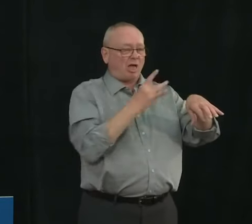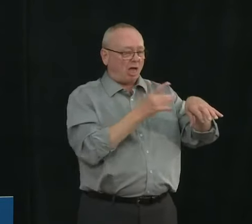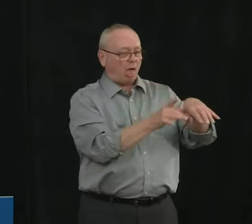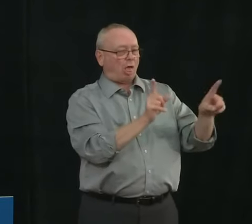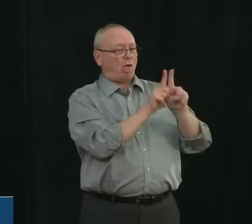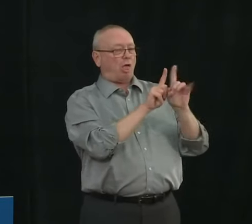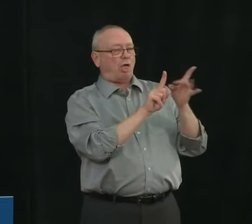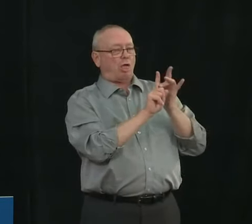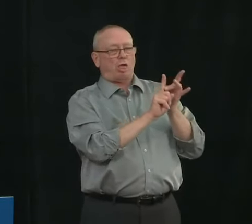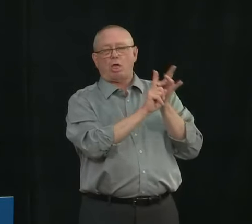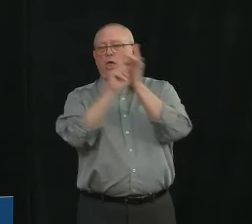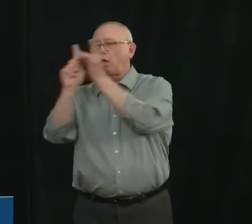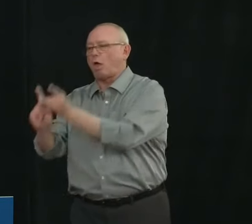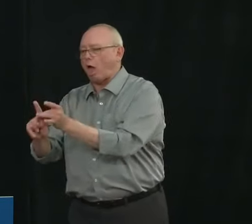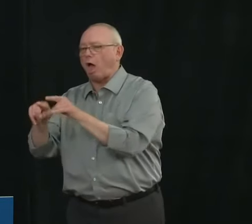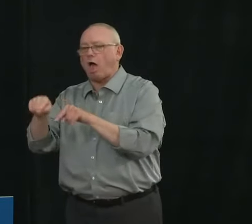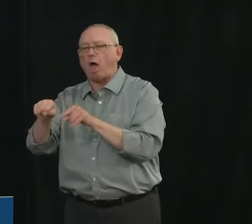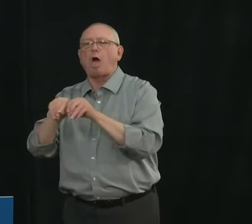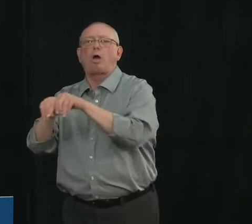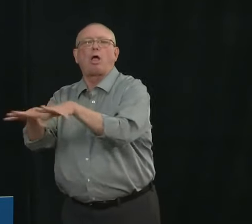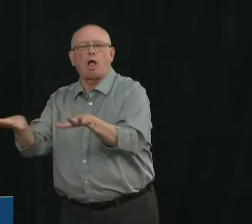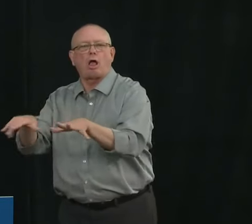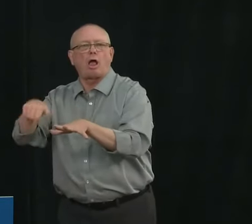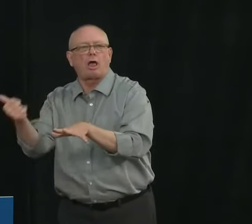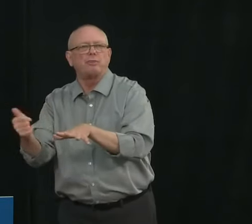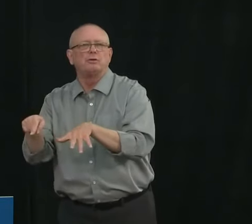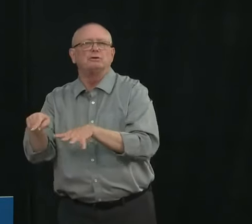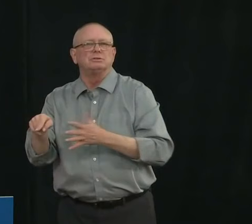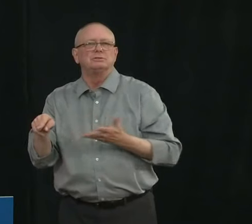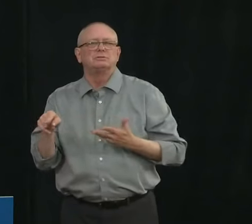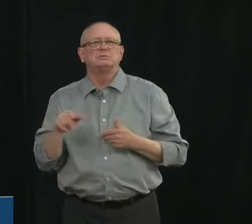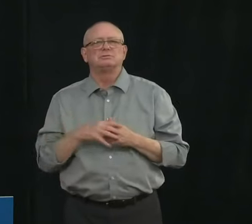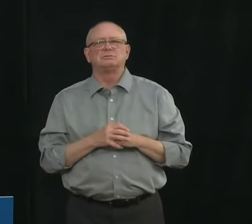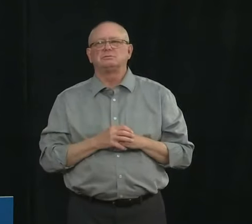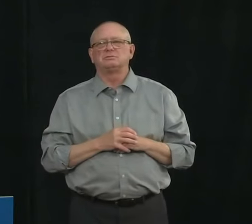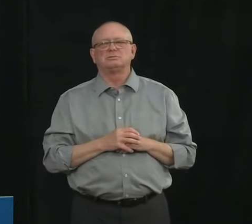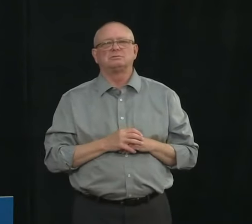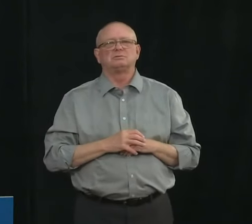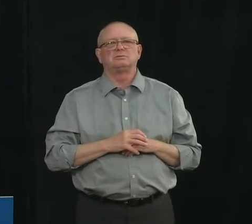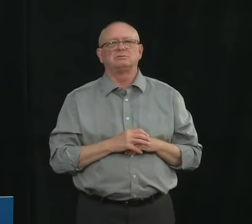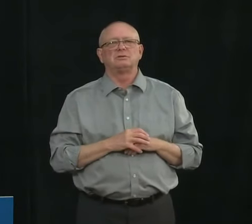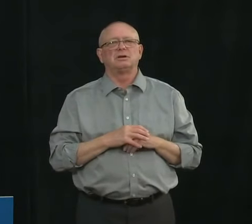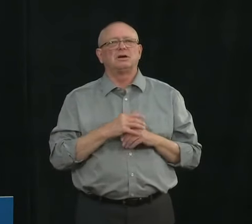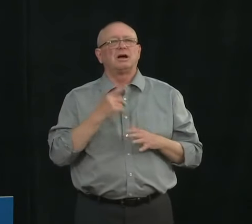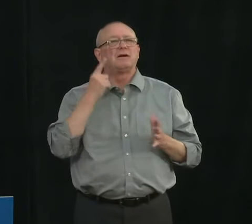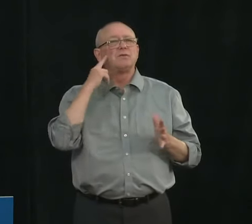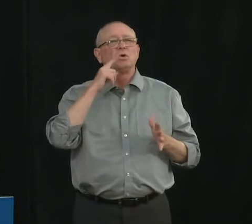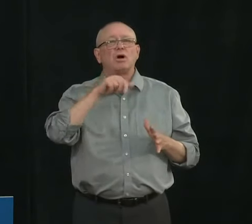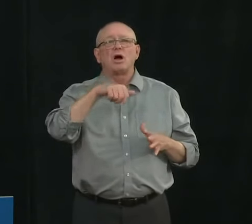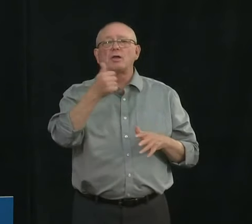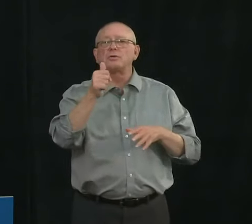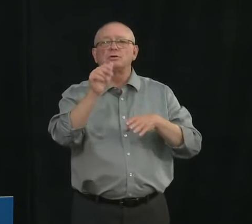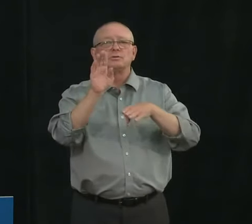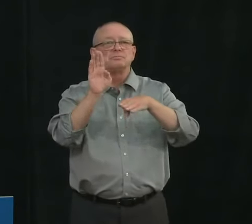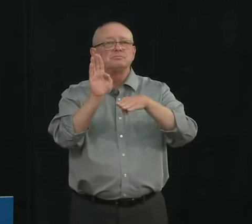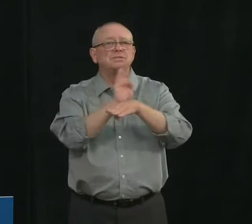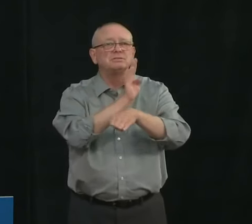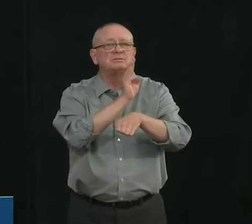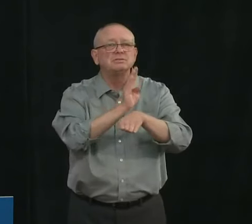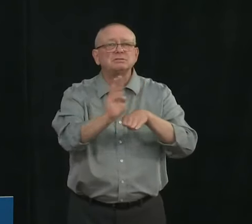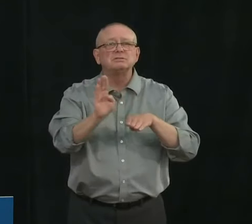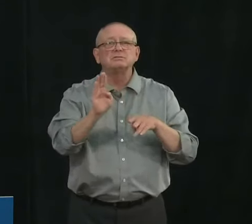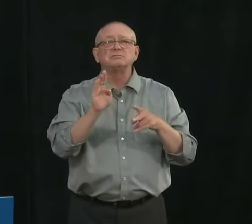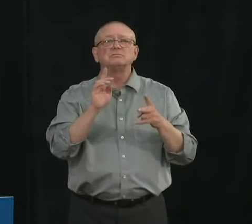issue happening with workers who work outside in other sites as you mentioned such as acute care. We do